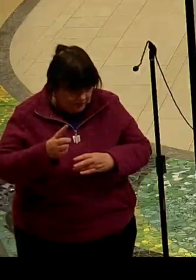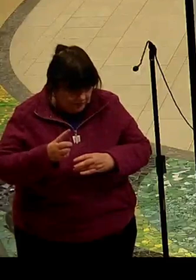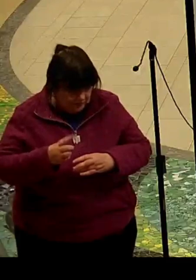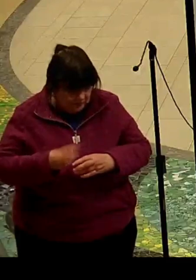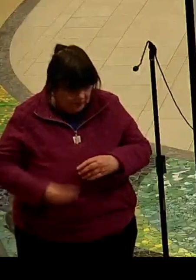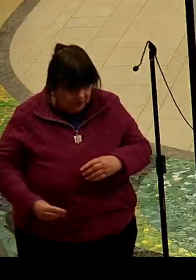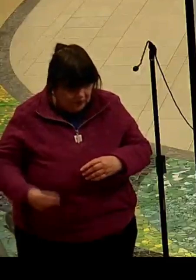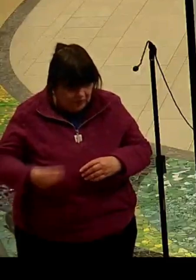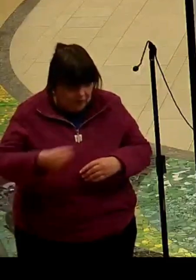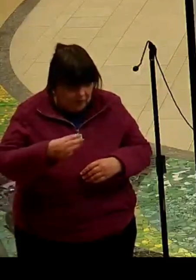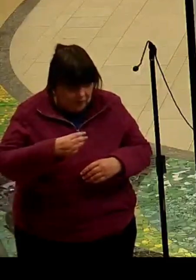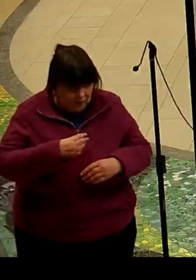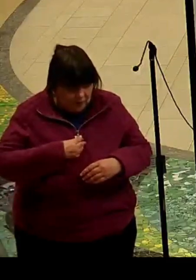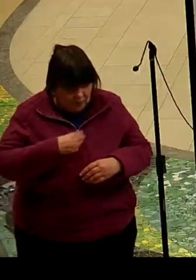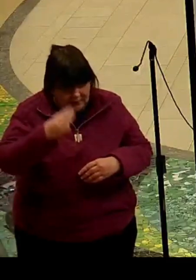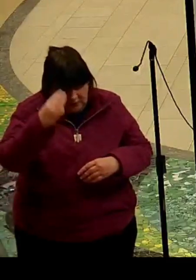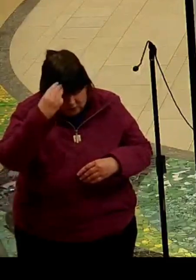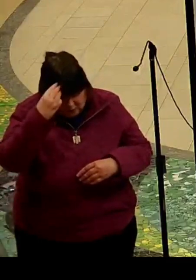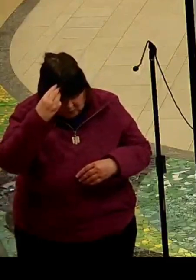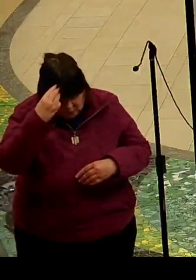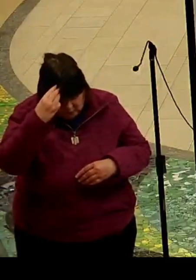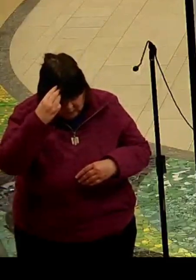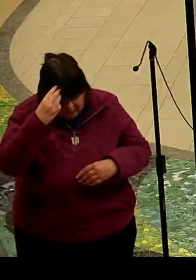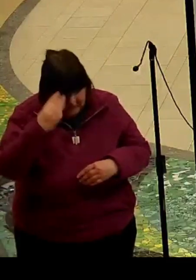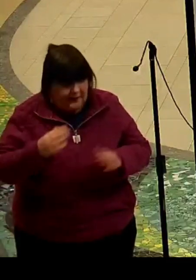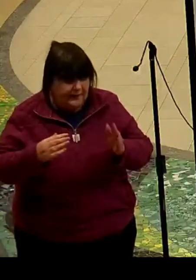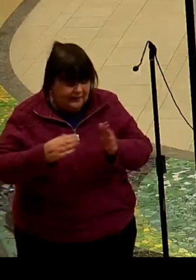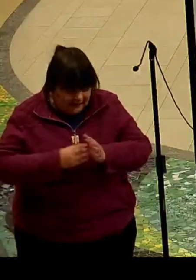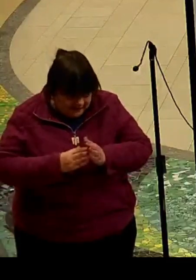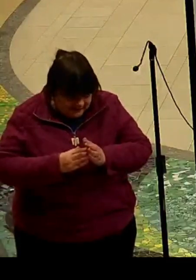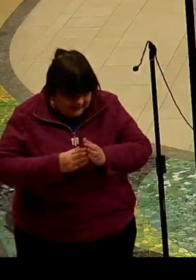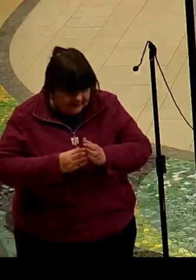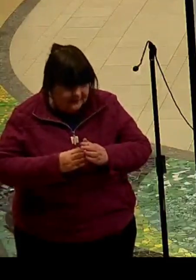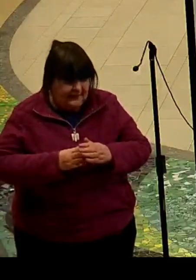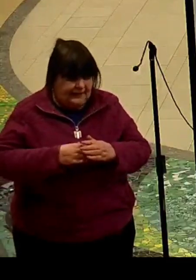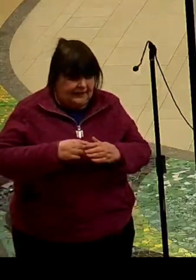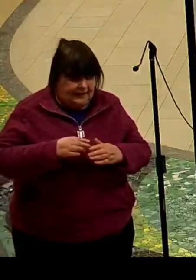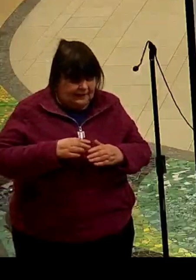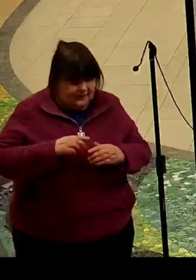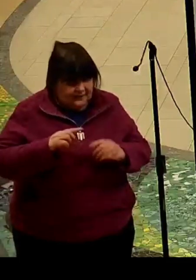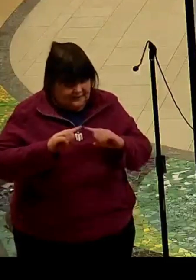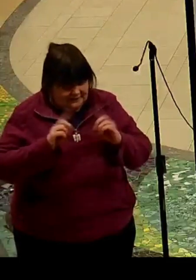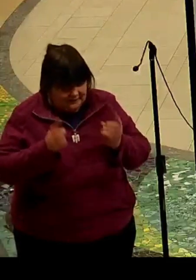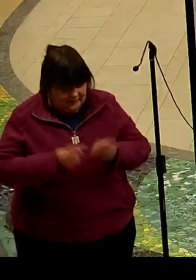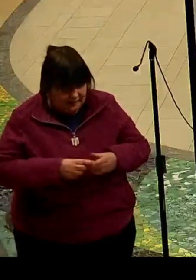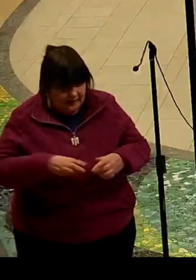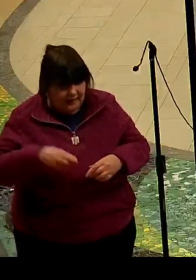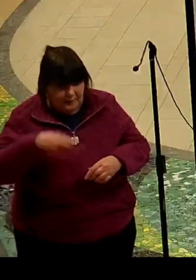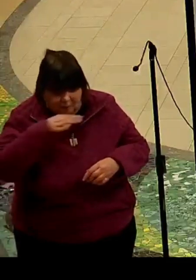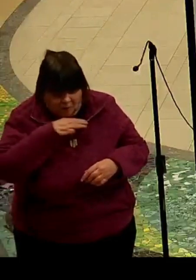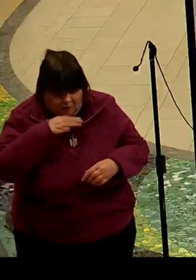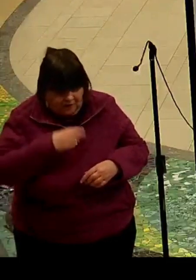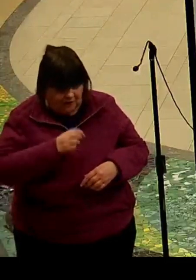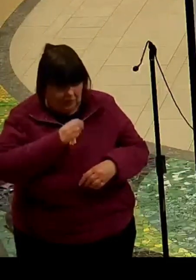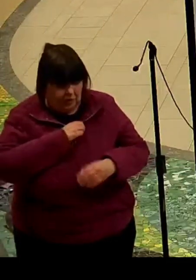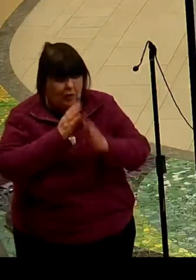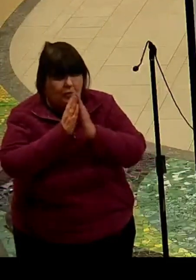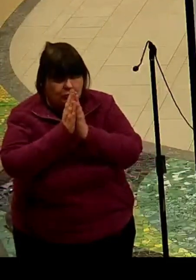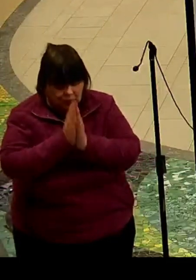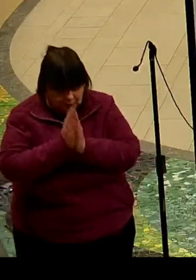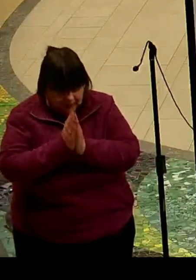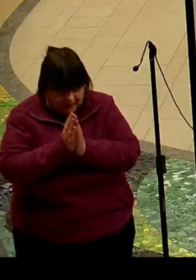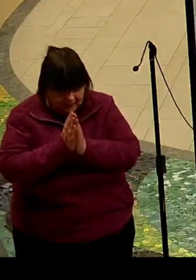you. We know, yes, it is important